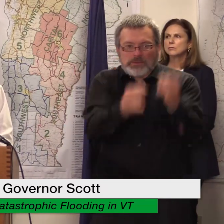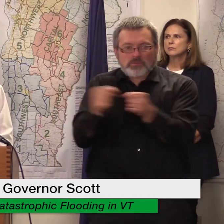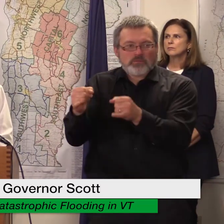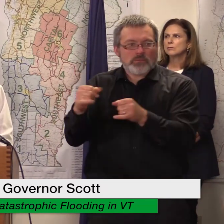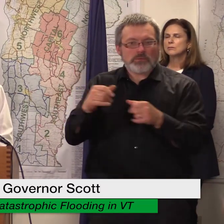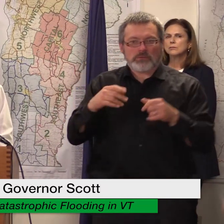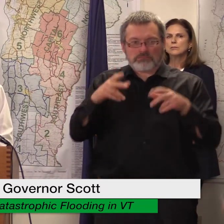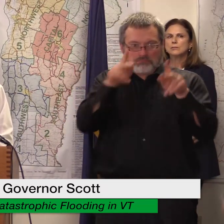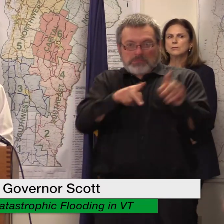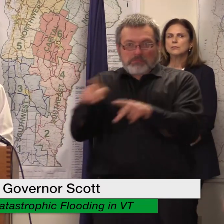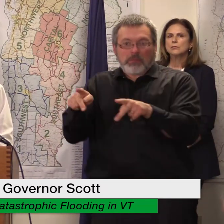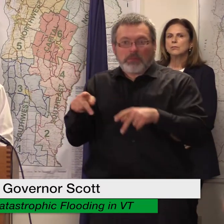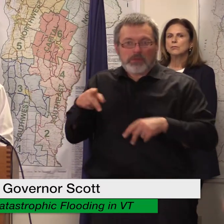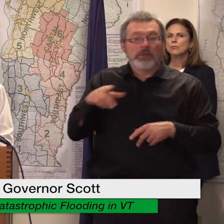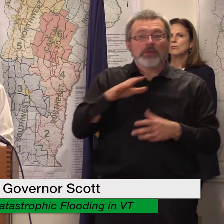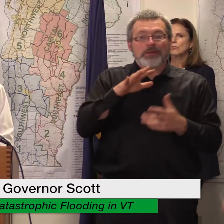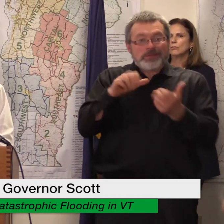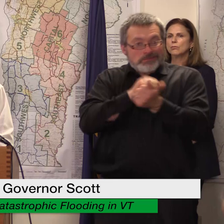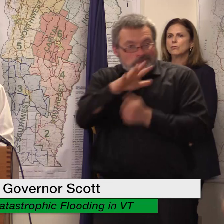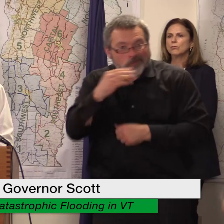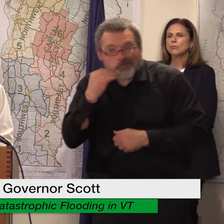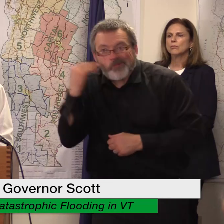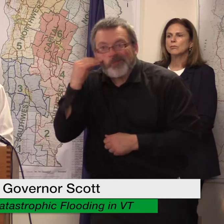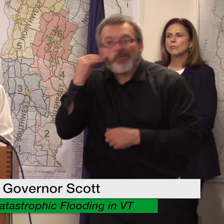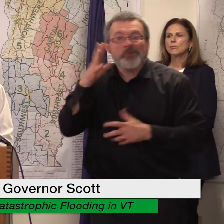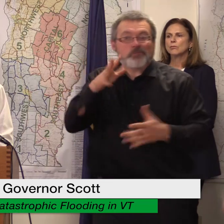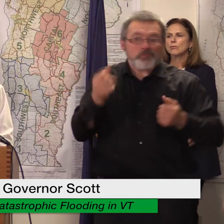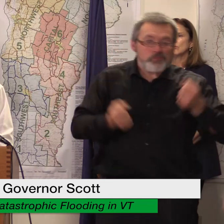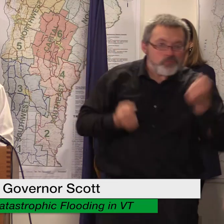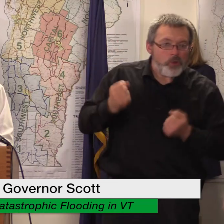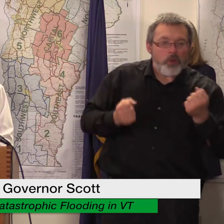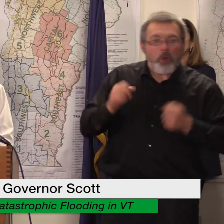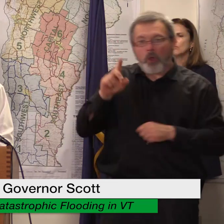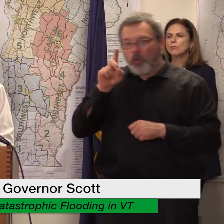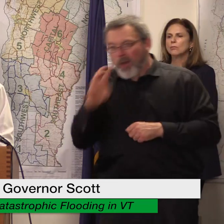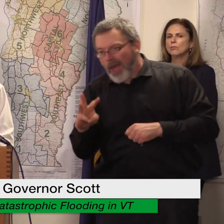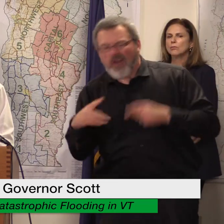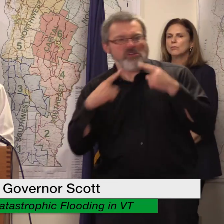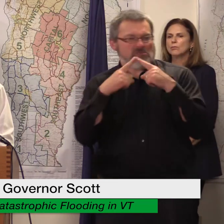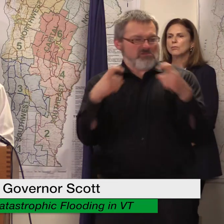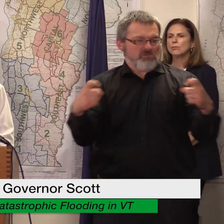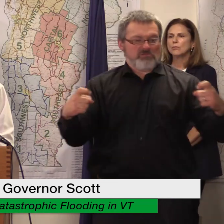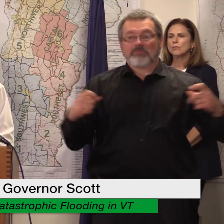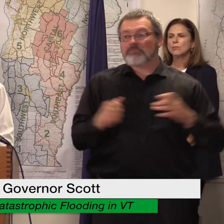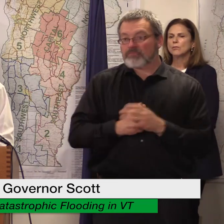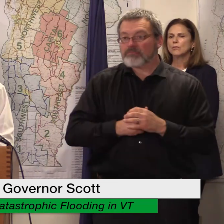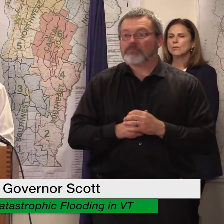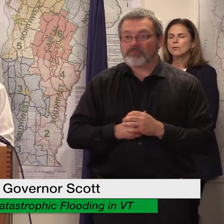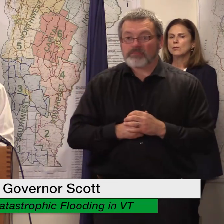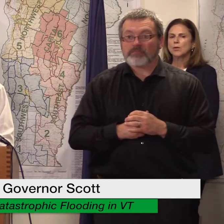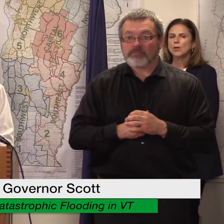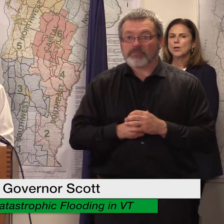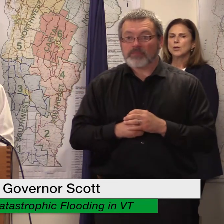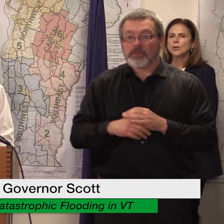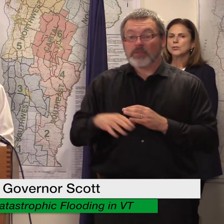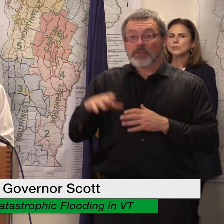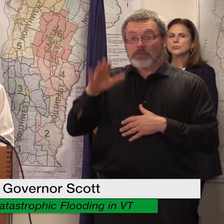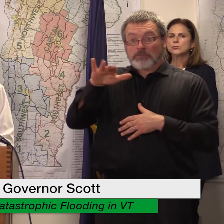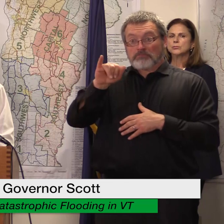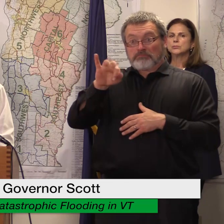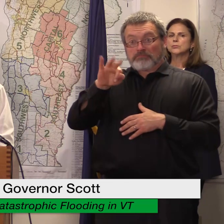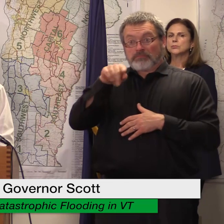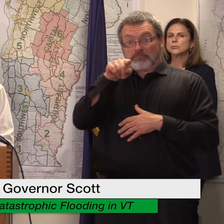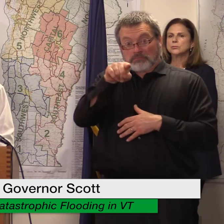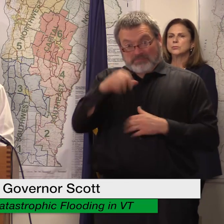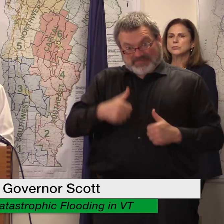who have had damages directly tied to the storm first if you live in a declared county